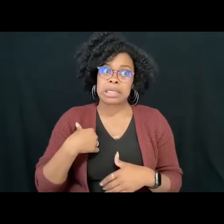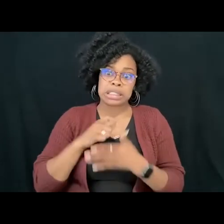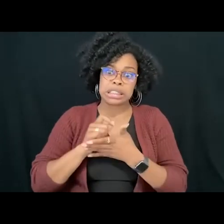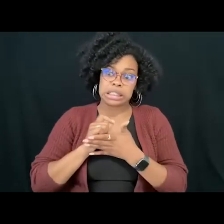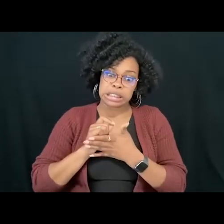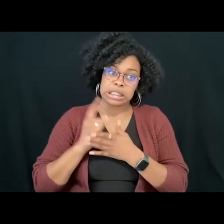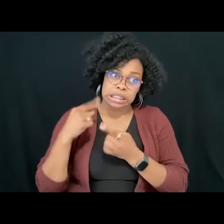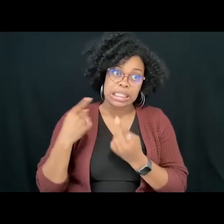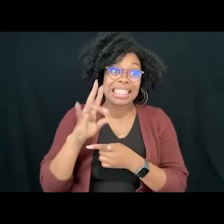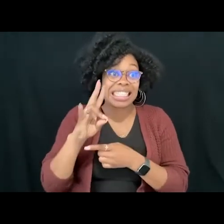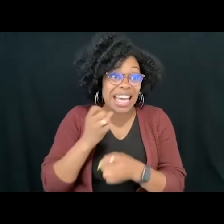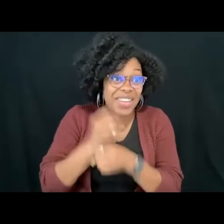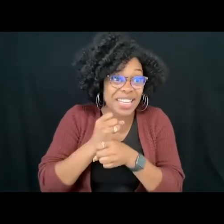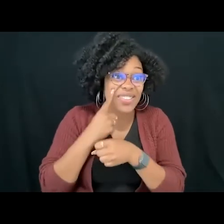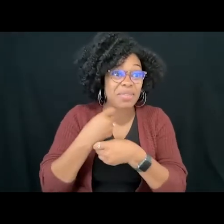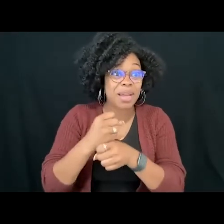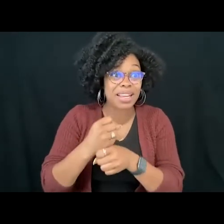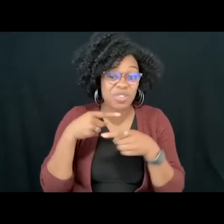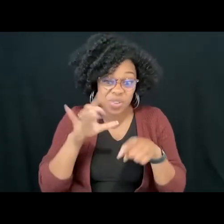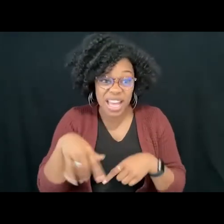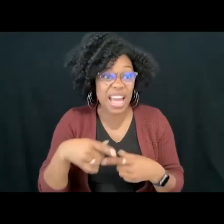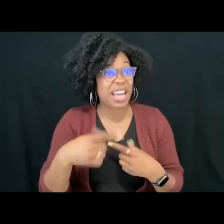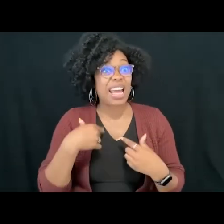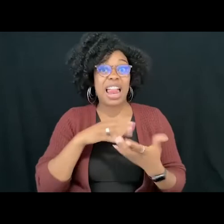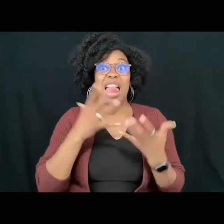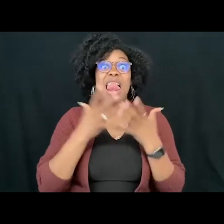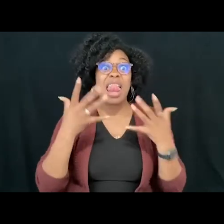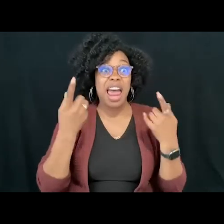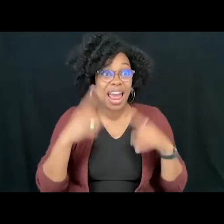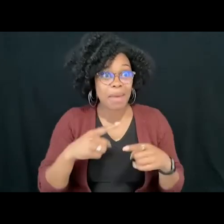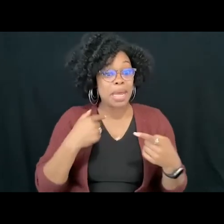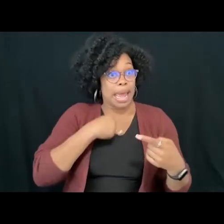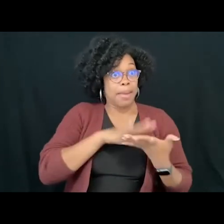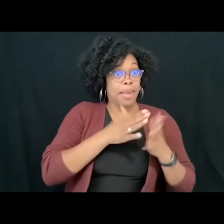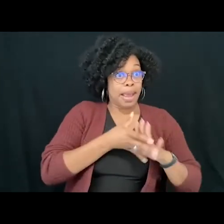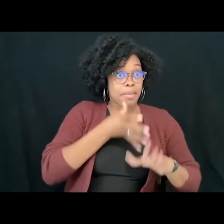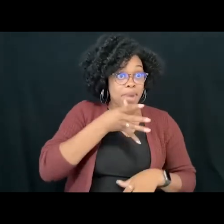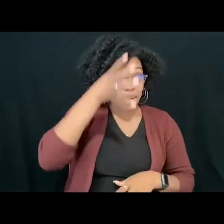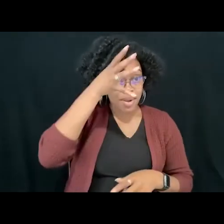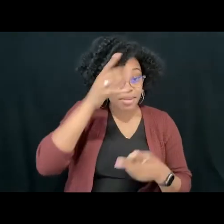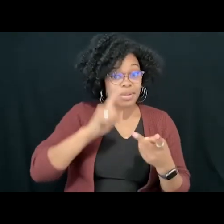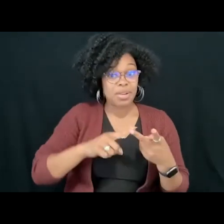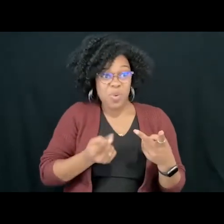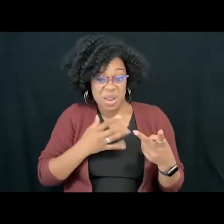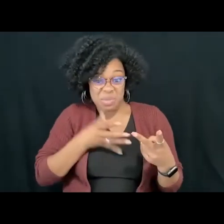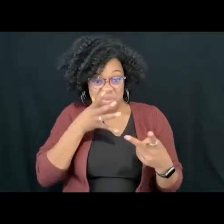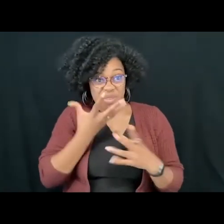a lot happened. I became a parent. I lost a parent. I moved several times across borders that